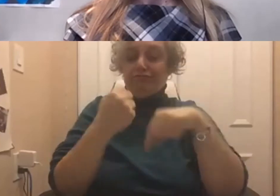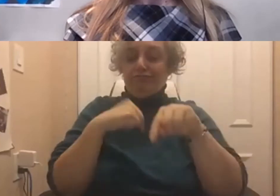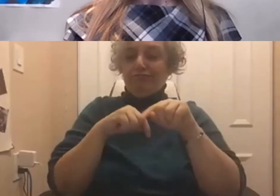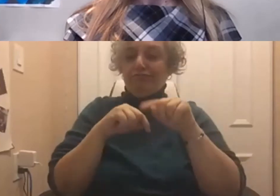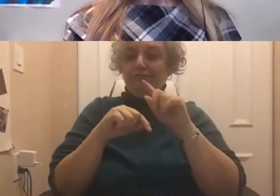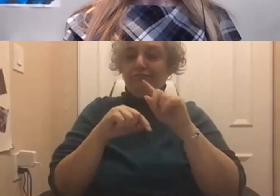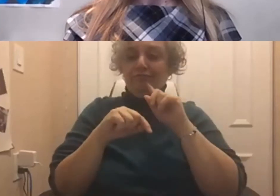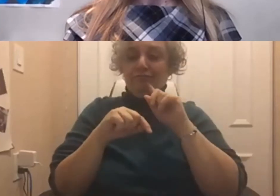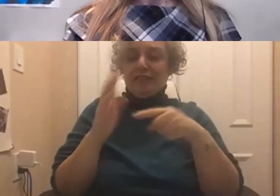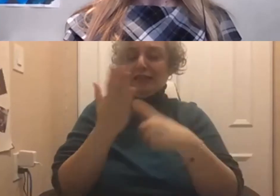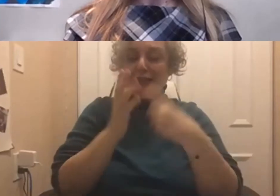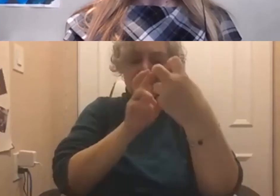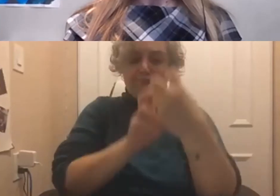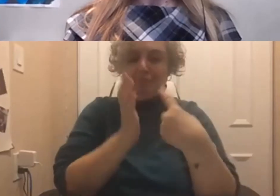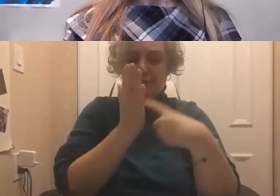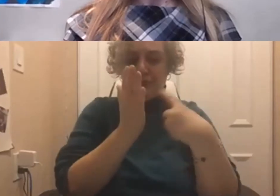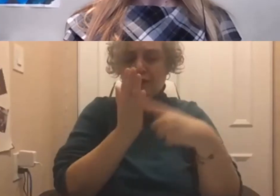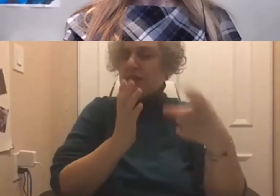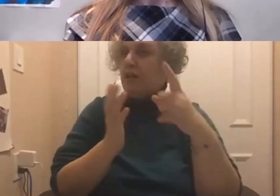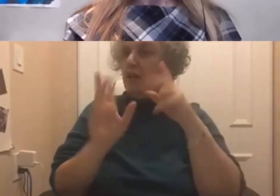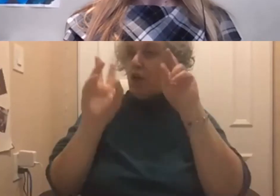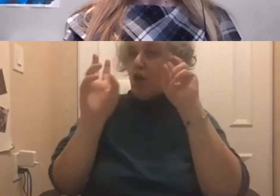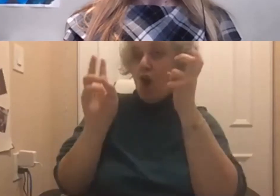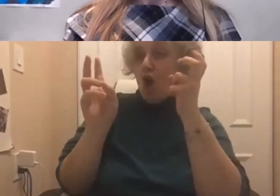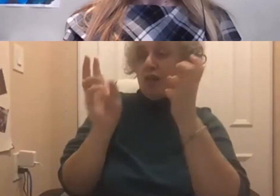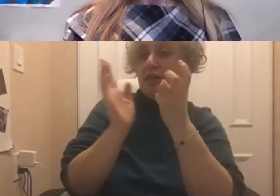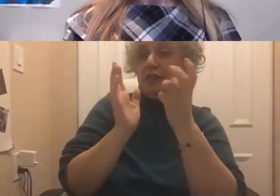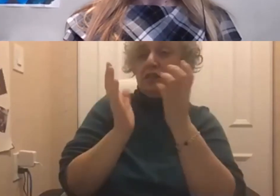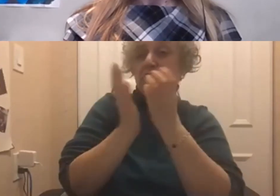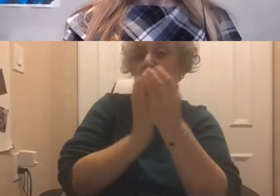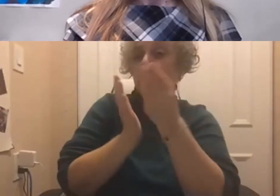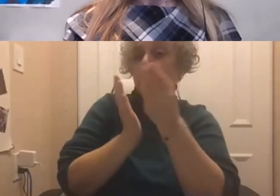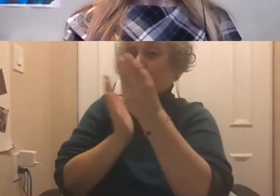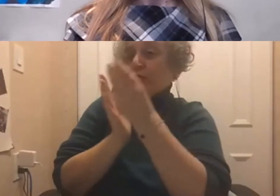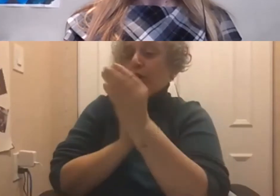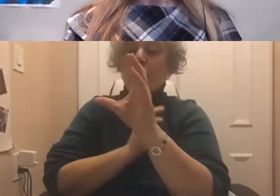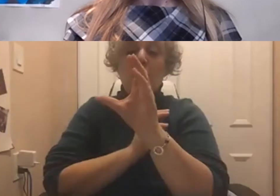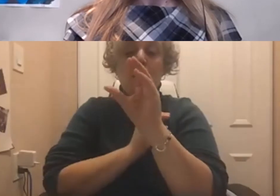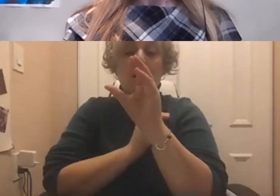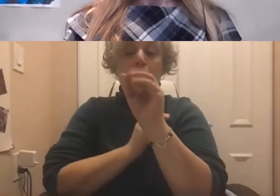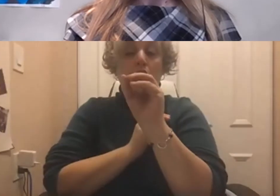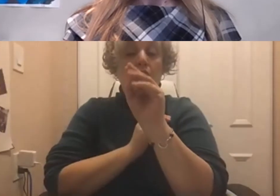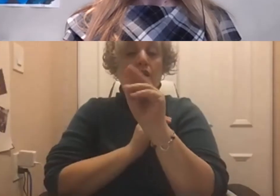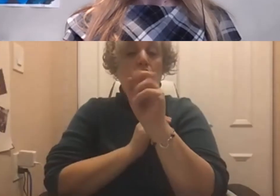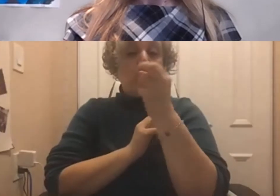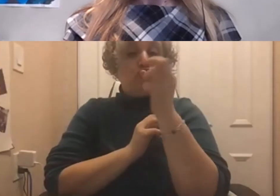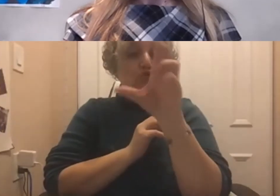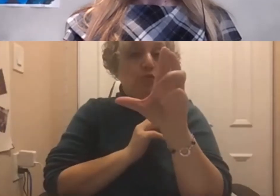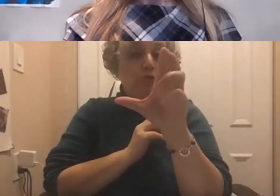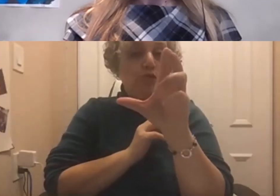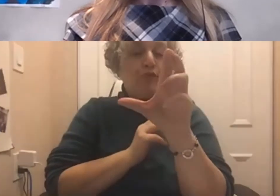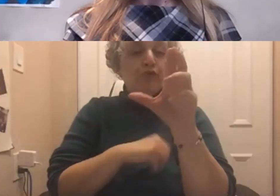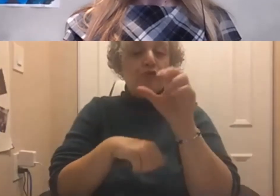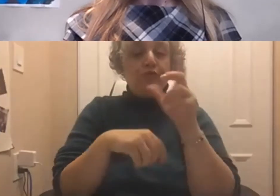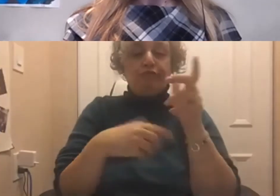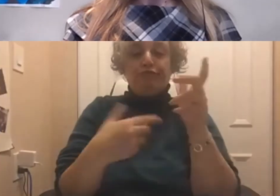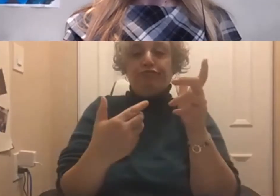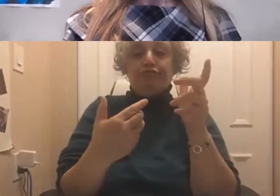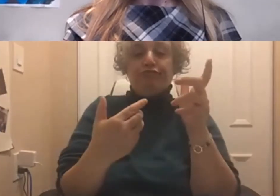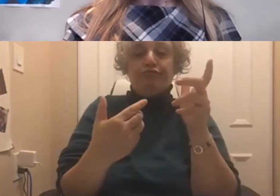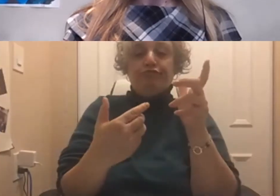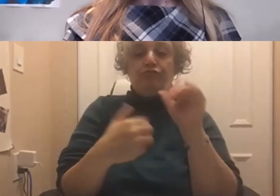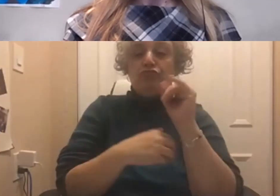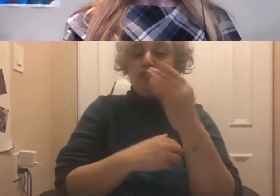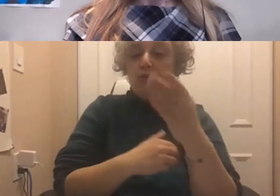consumerization of the enterprise in jobs. So, that means employers are trying to be more